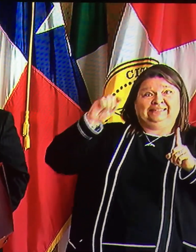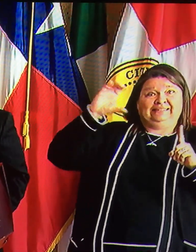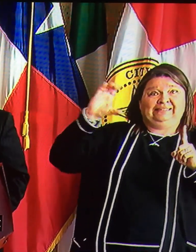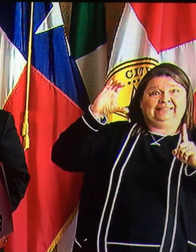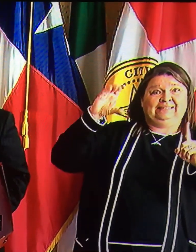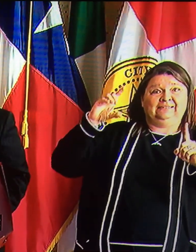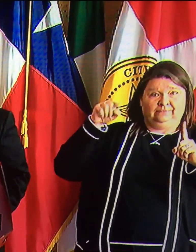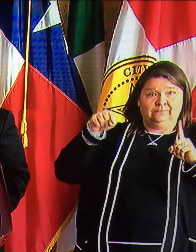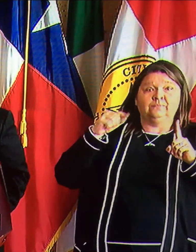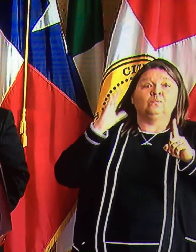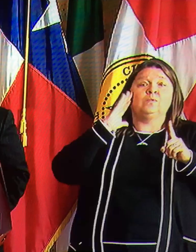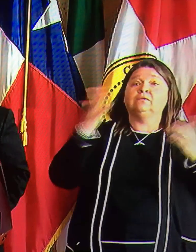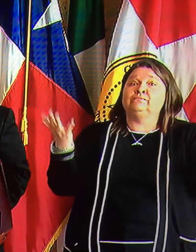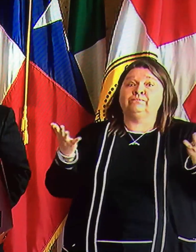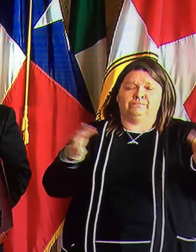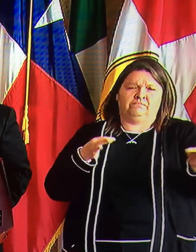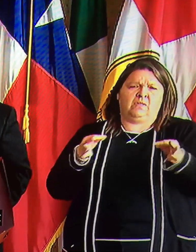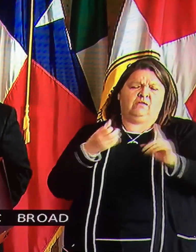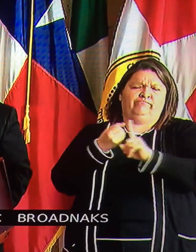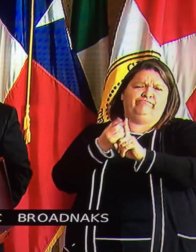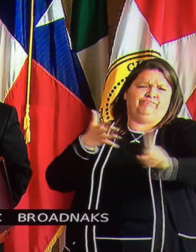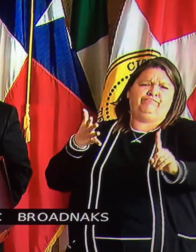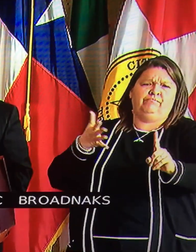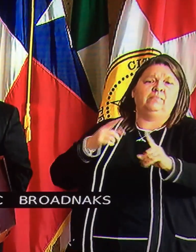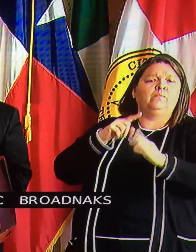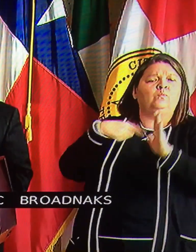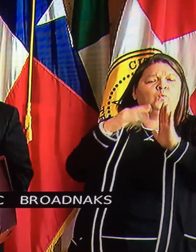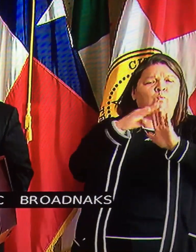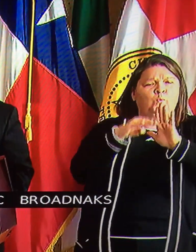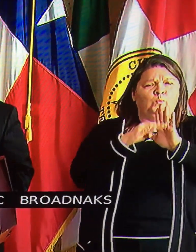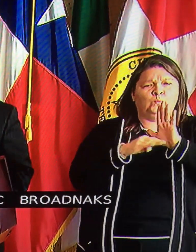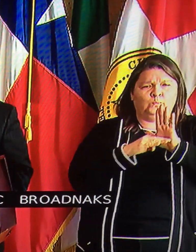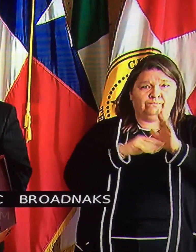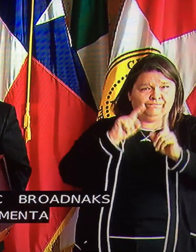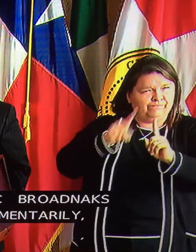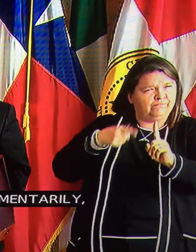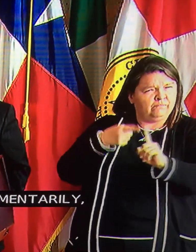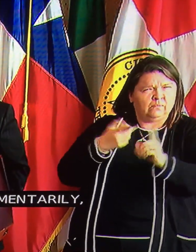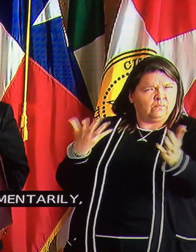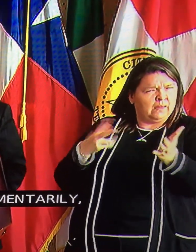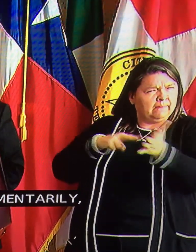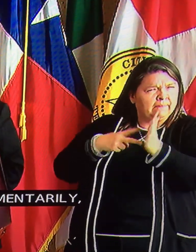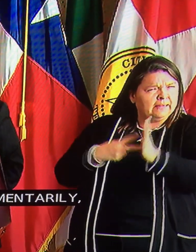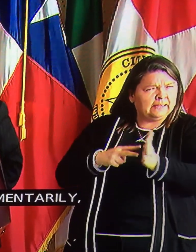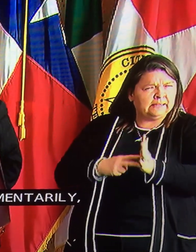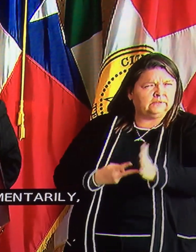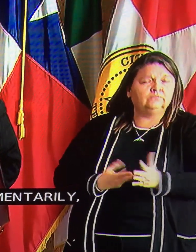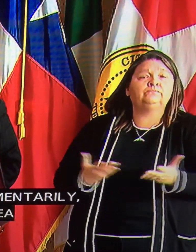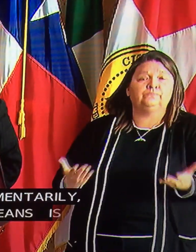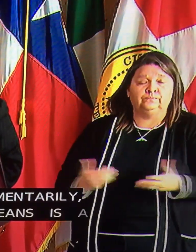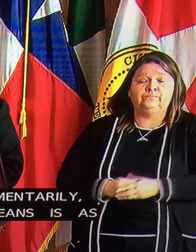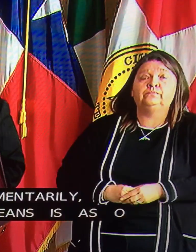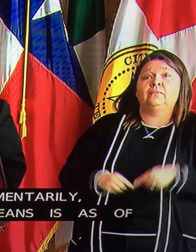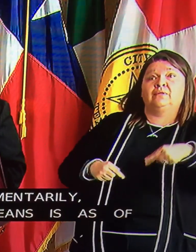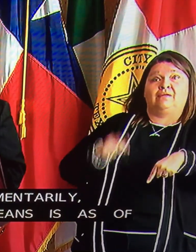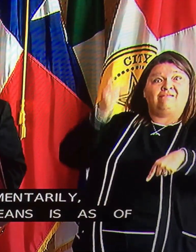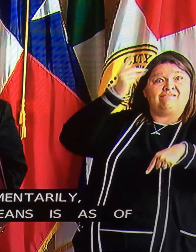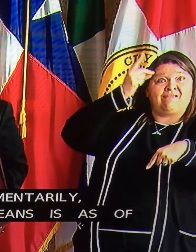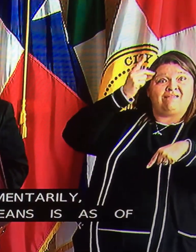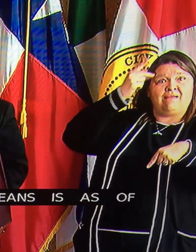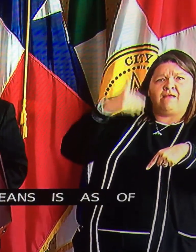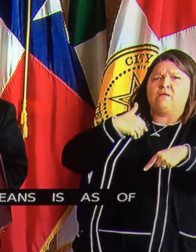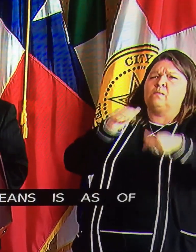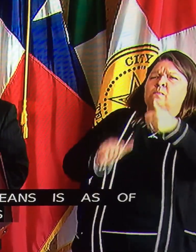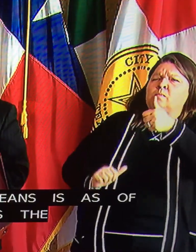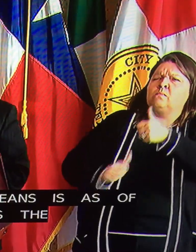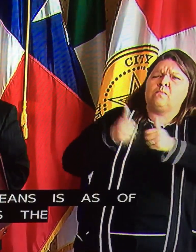momentarily. But what all this means is that as of right now, Dallas has the most aggressive